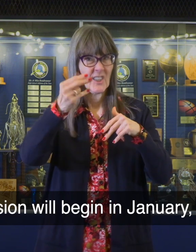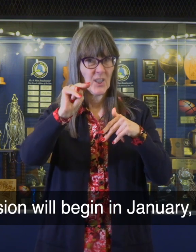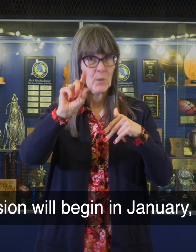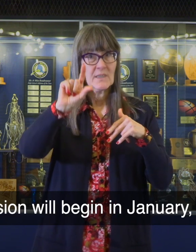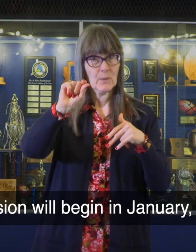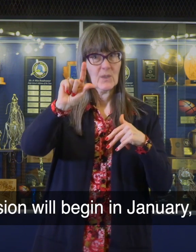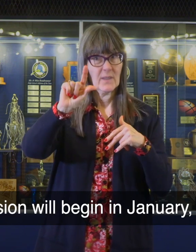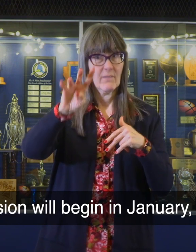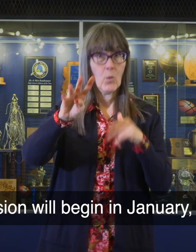January of 2024.